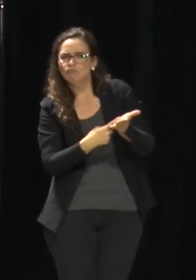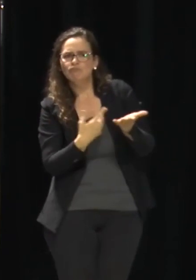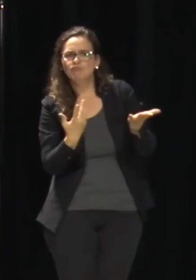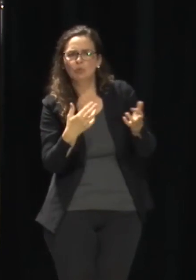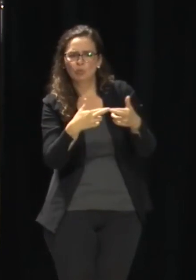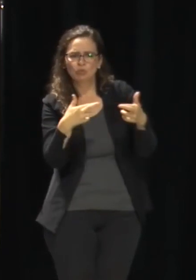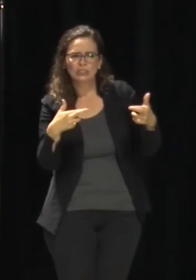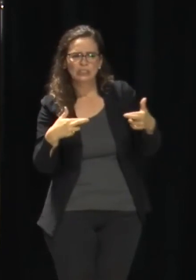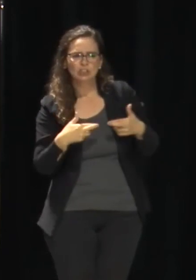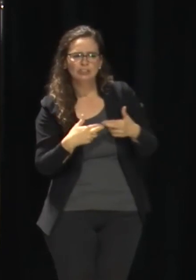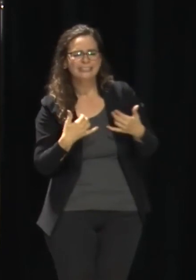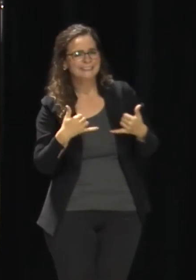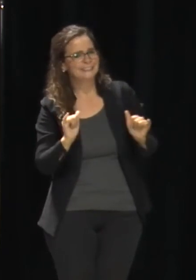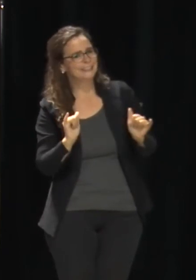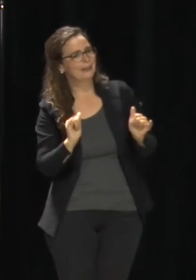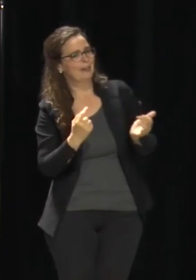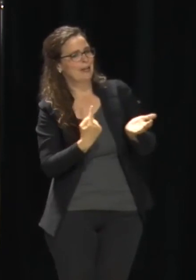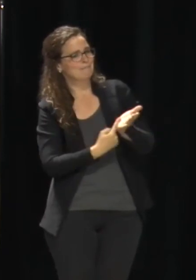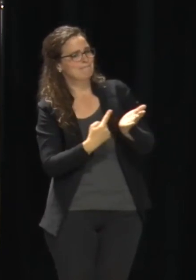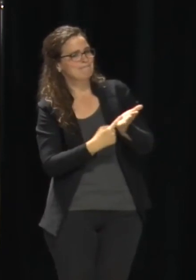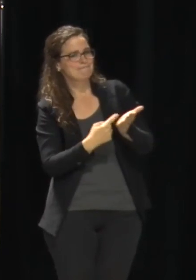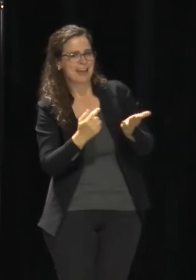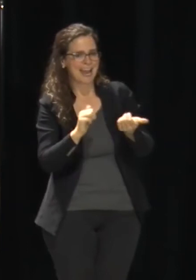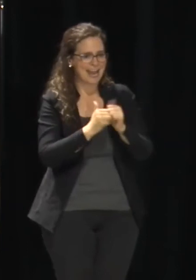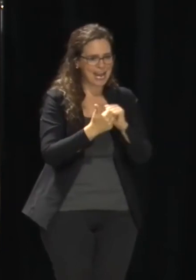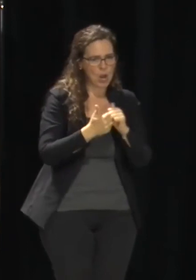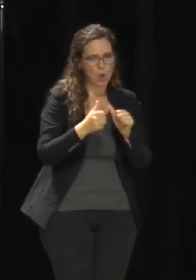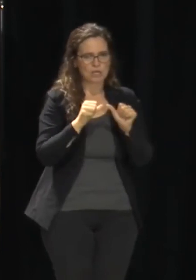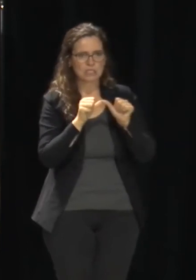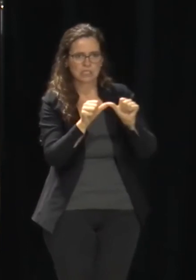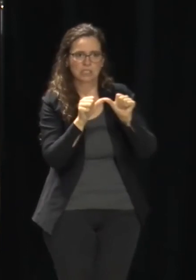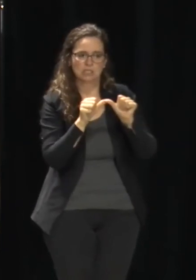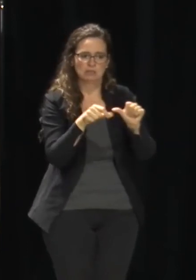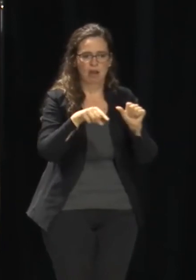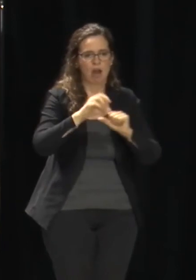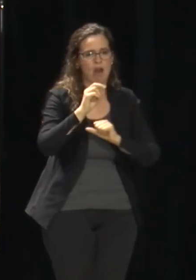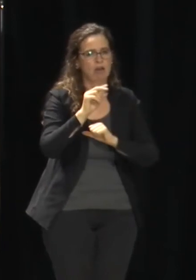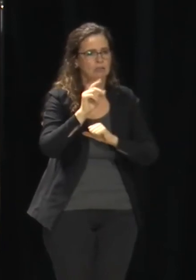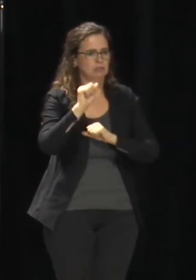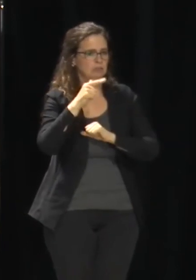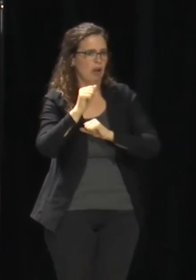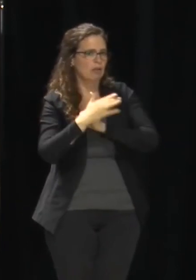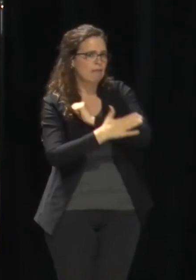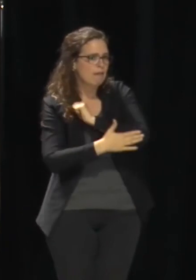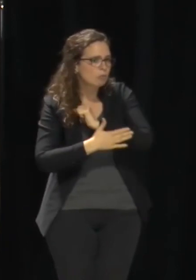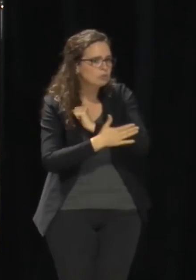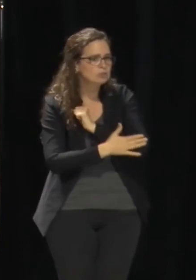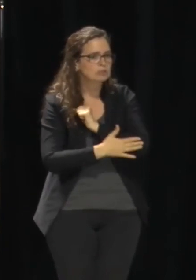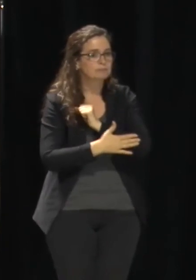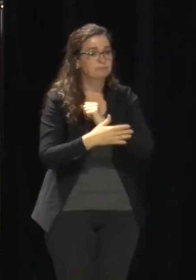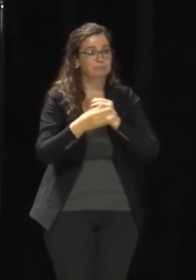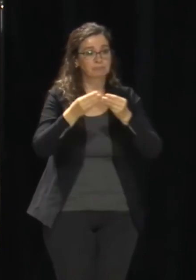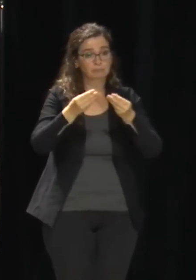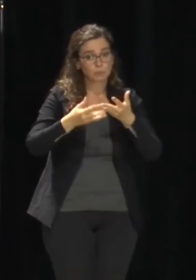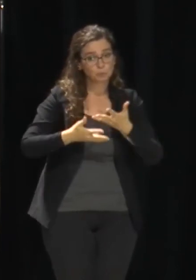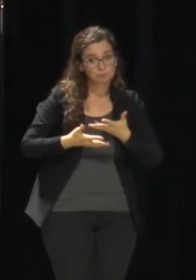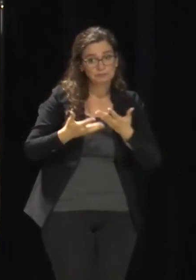about the infrastructure. I've been told that our saliva data is going to get updated into New York Forward,